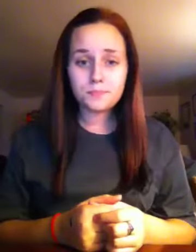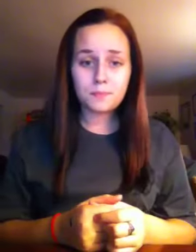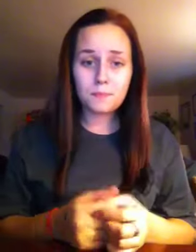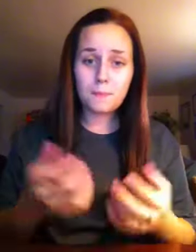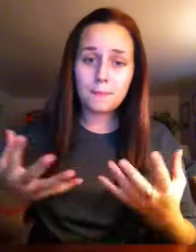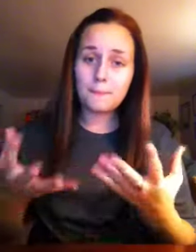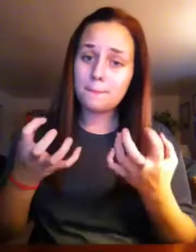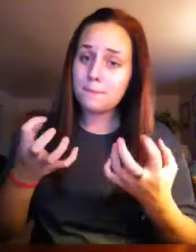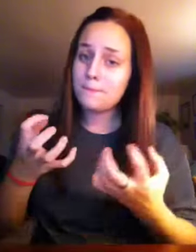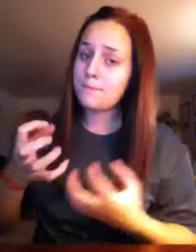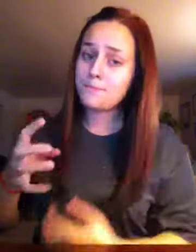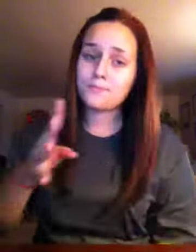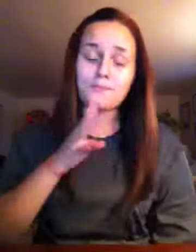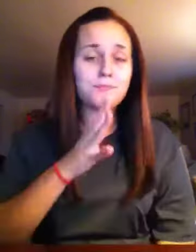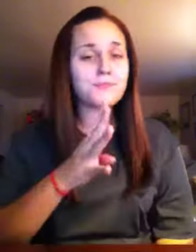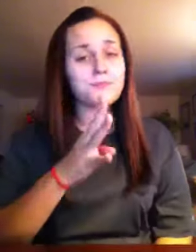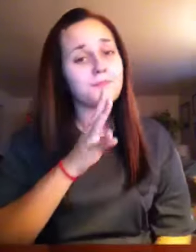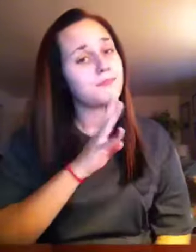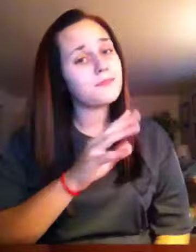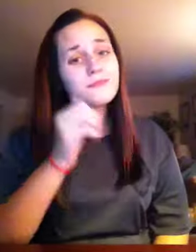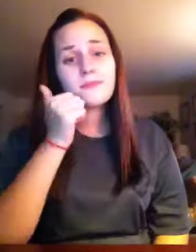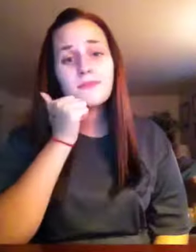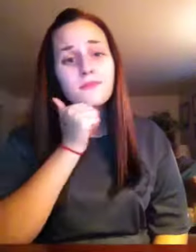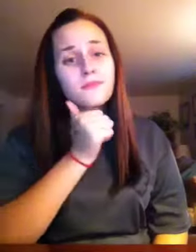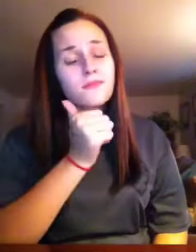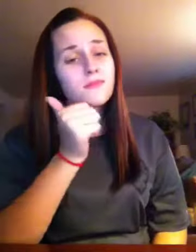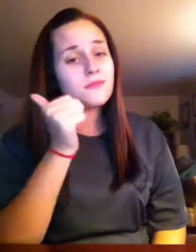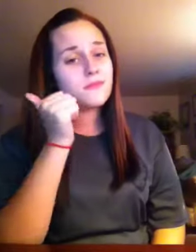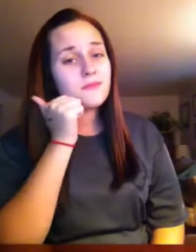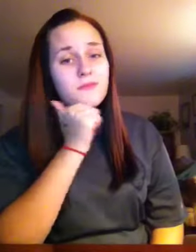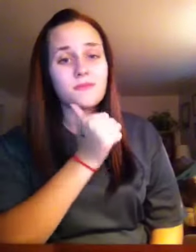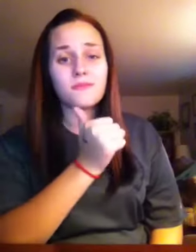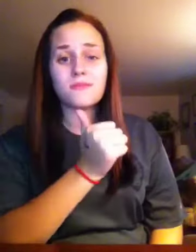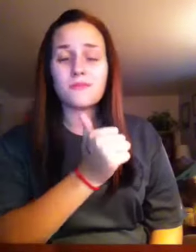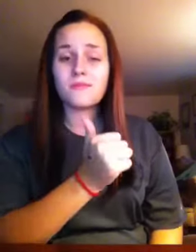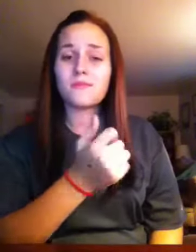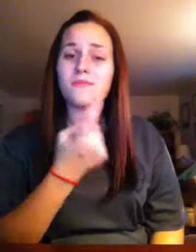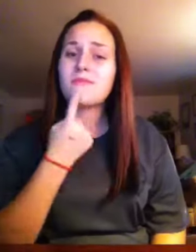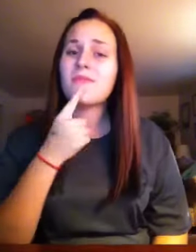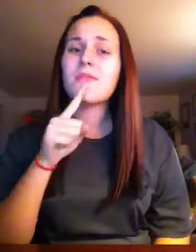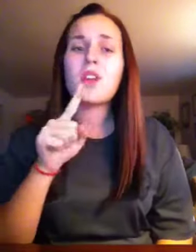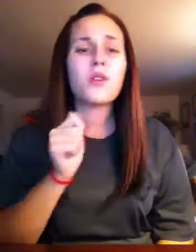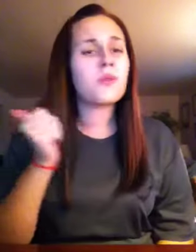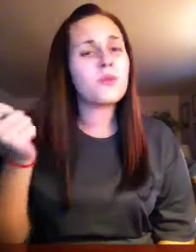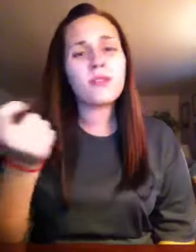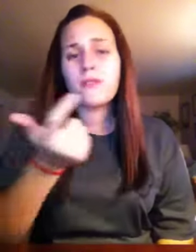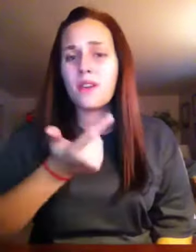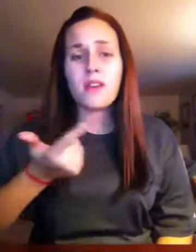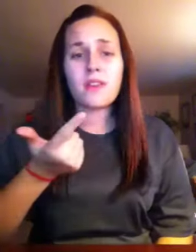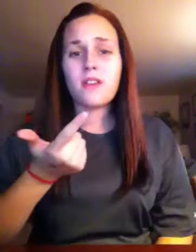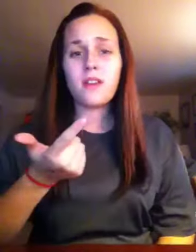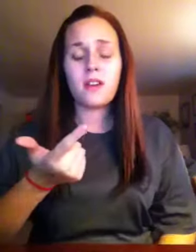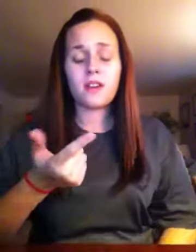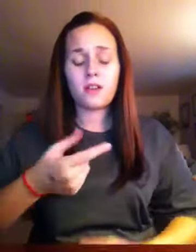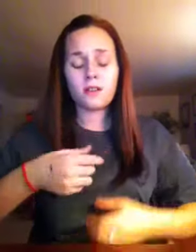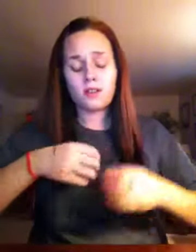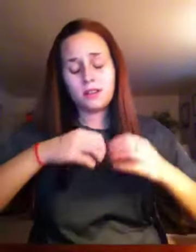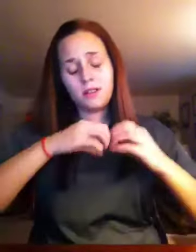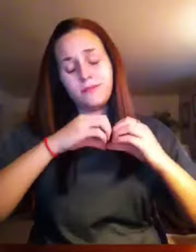There's so much I want to tell you every day Oh, it